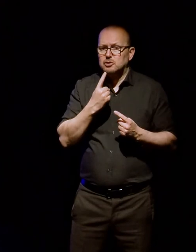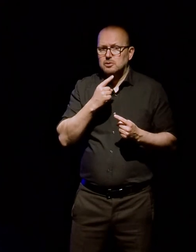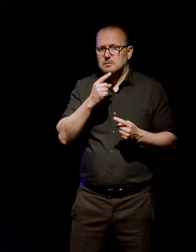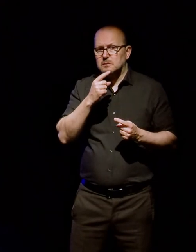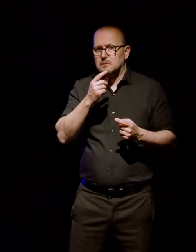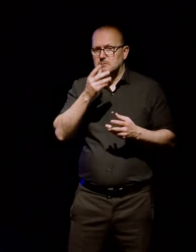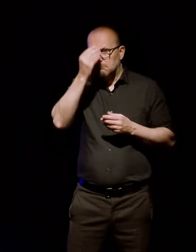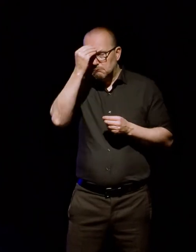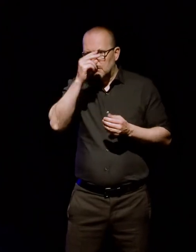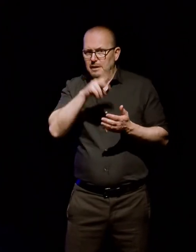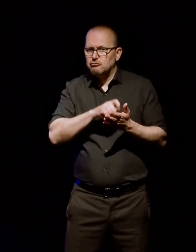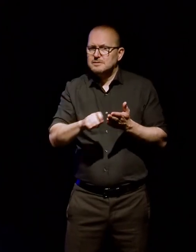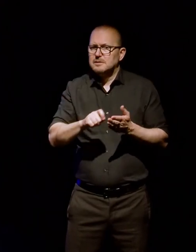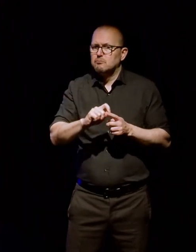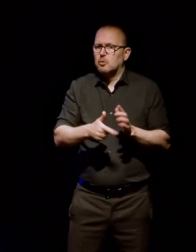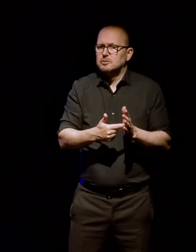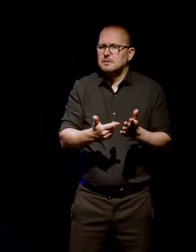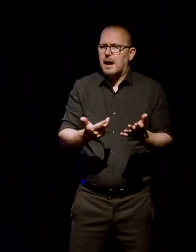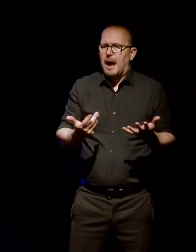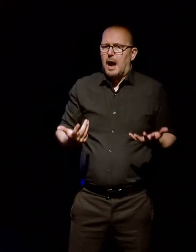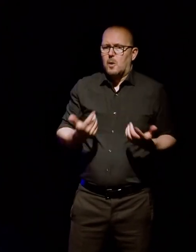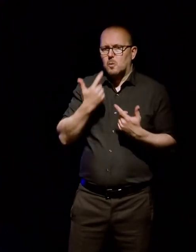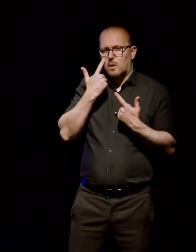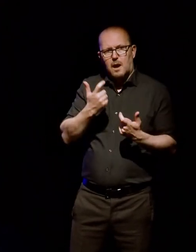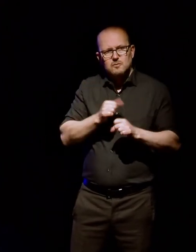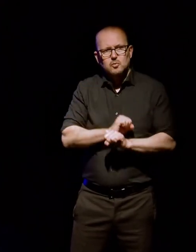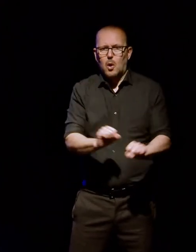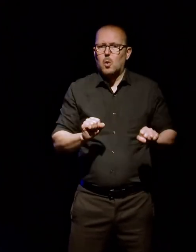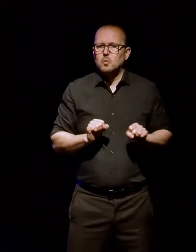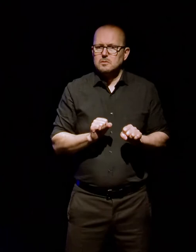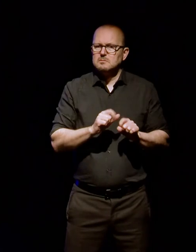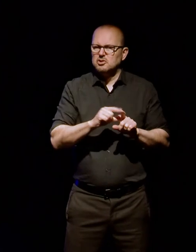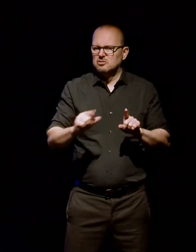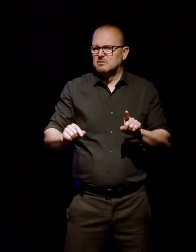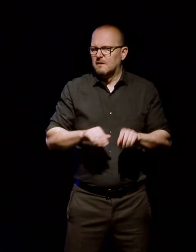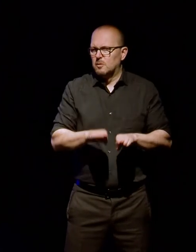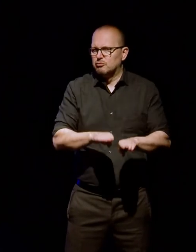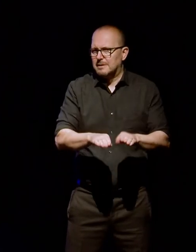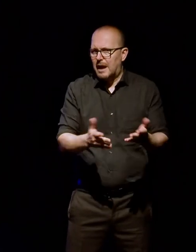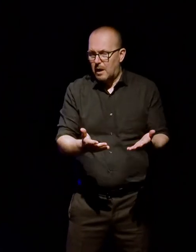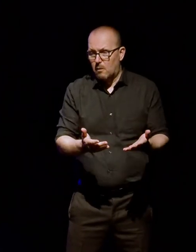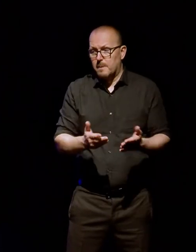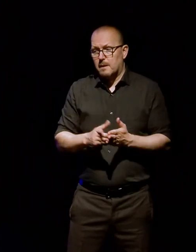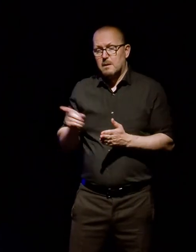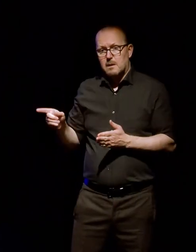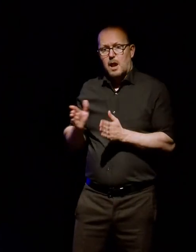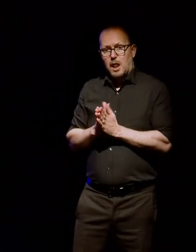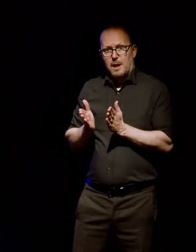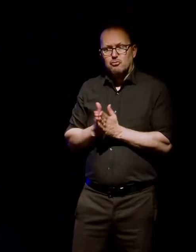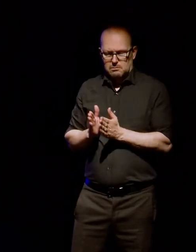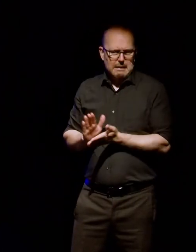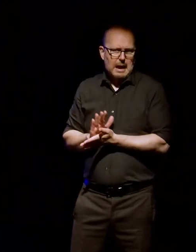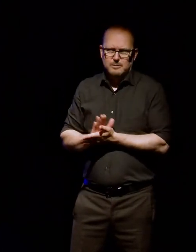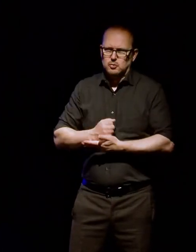after your own digital kind of footprint, your own digital personal archive, there are some cool tools that the library is definitely